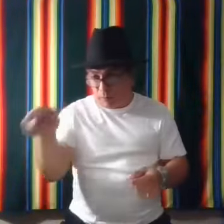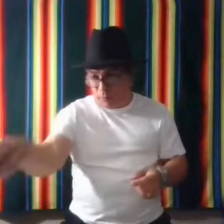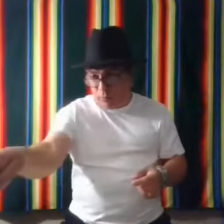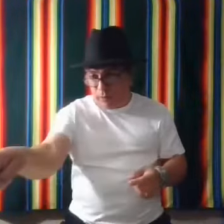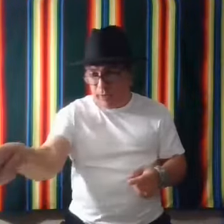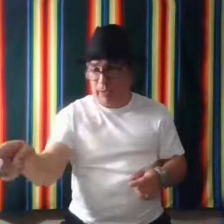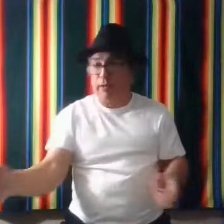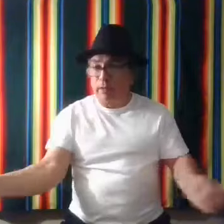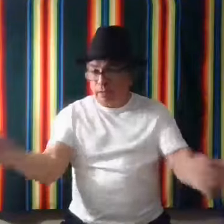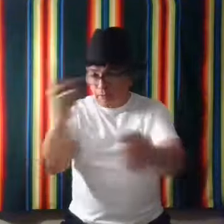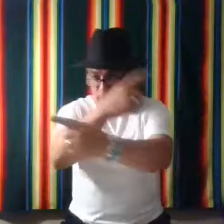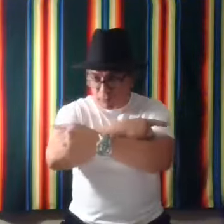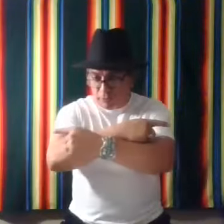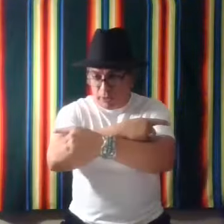Point at it. Trade.